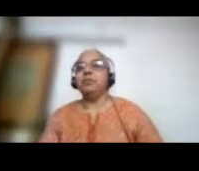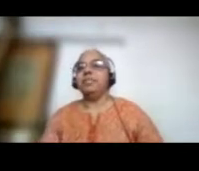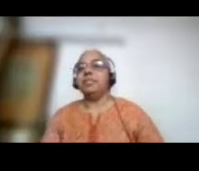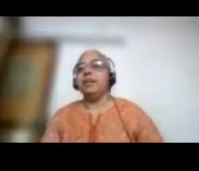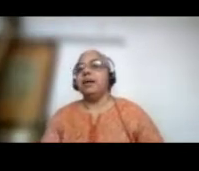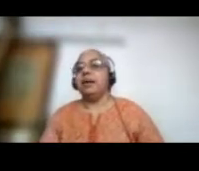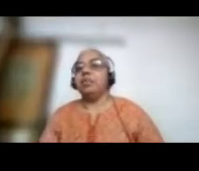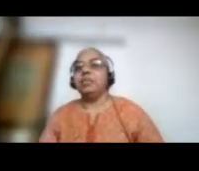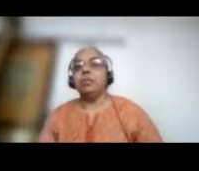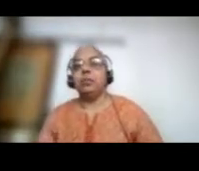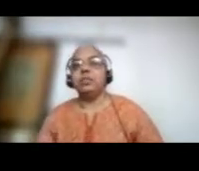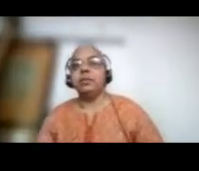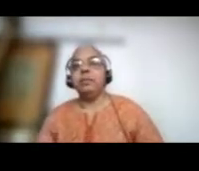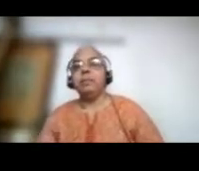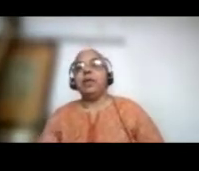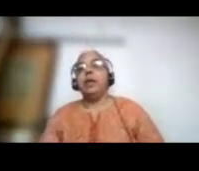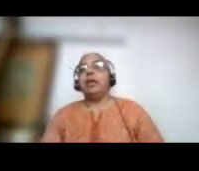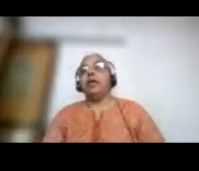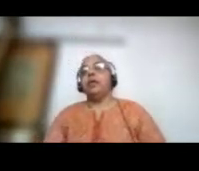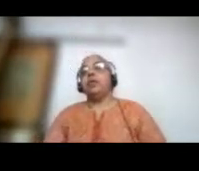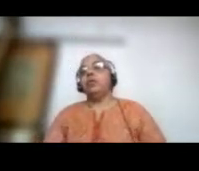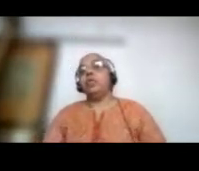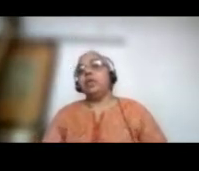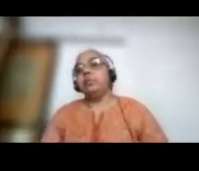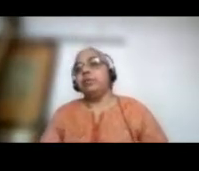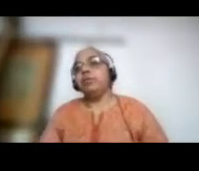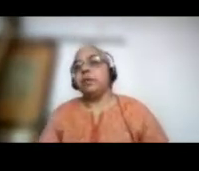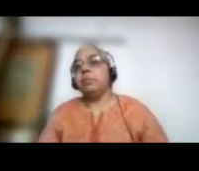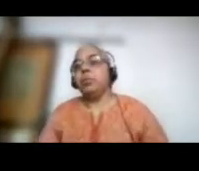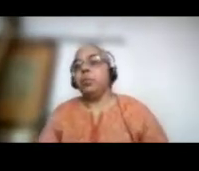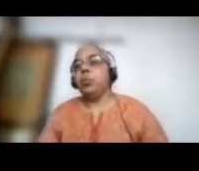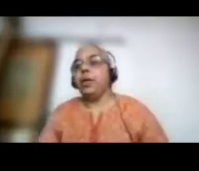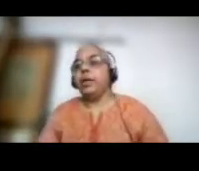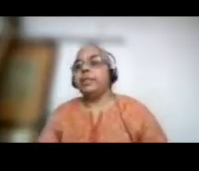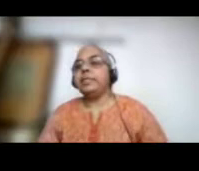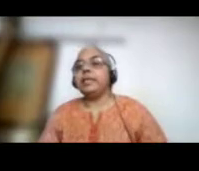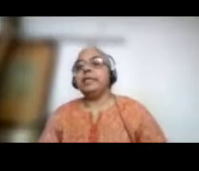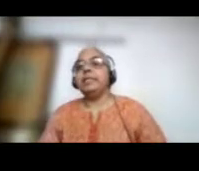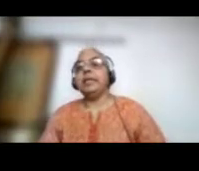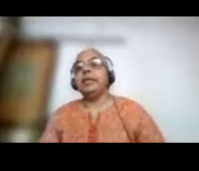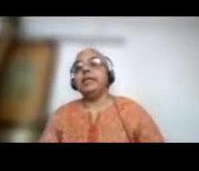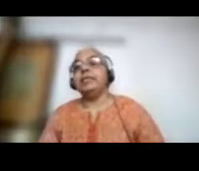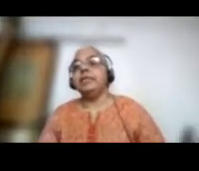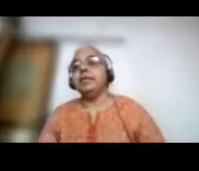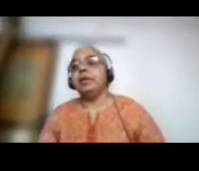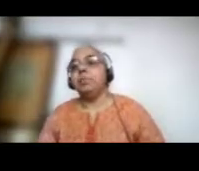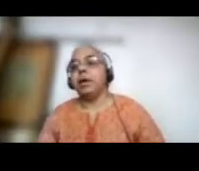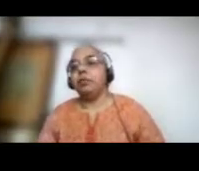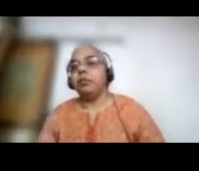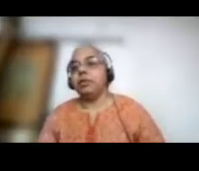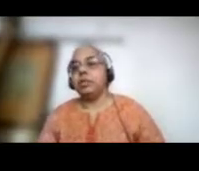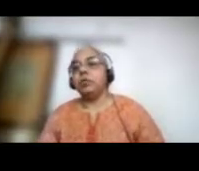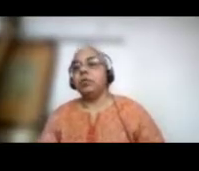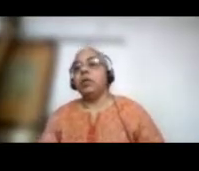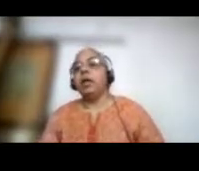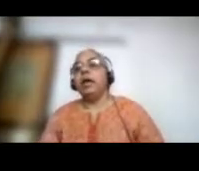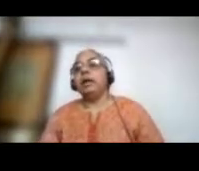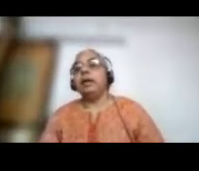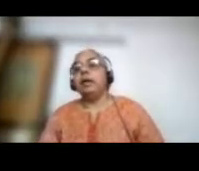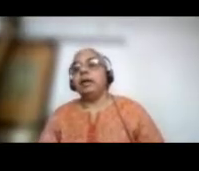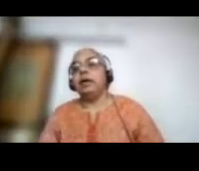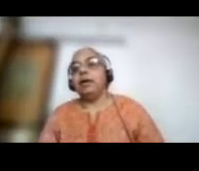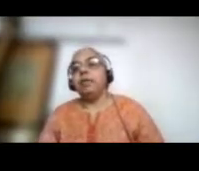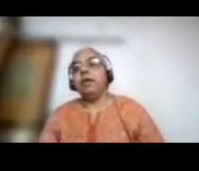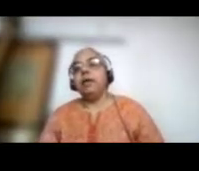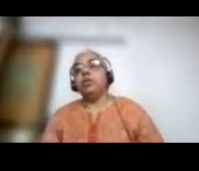Stalin, who is our supporter. Rotary Club of Chambur West is an integral part of our school,